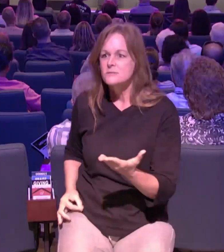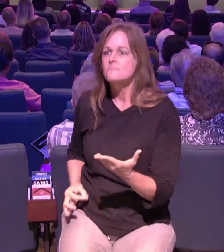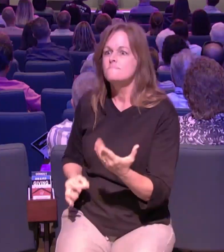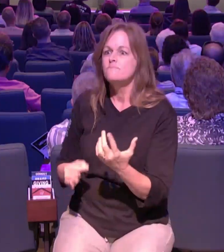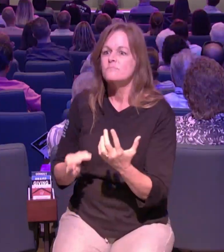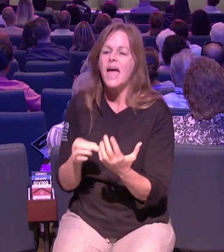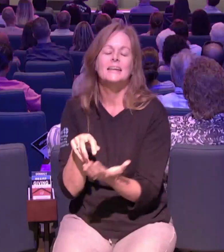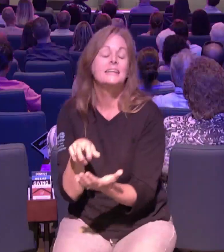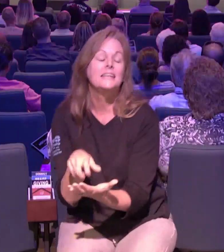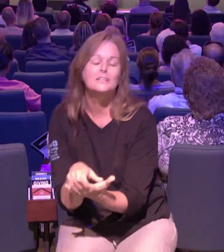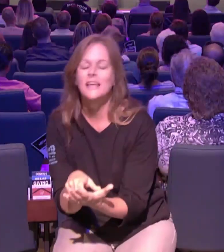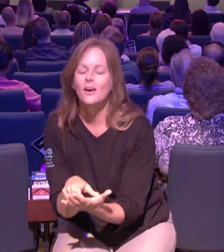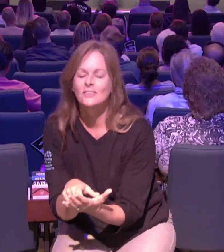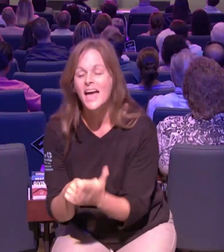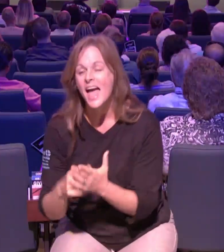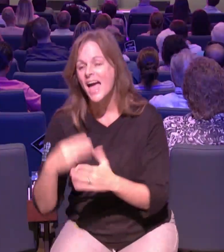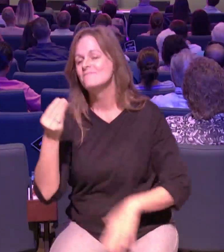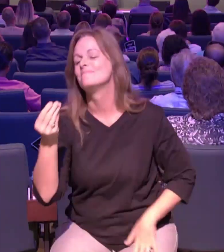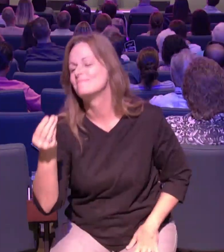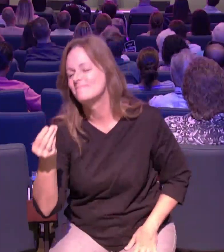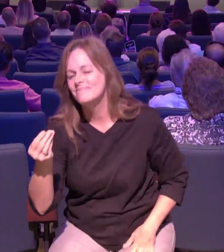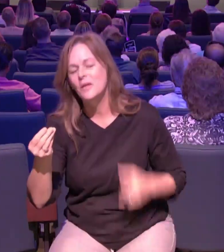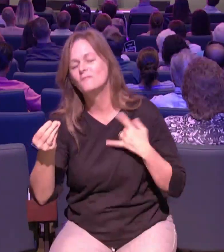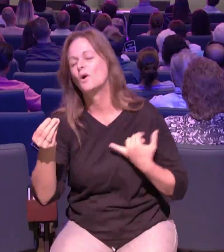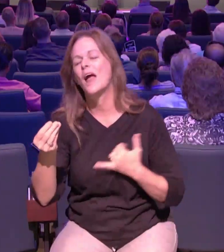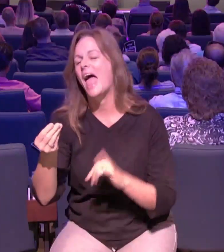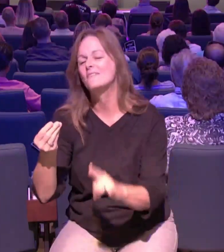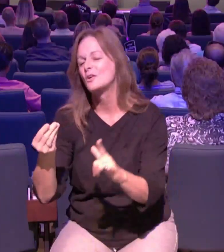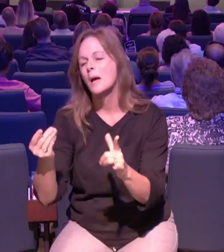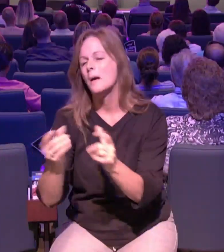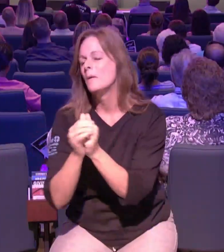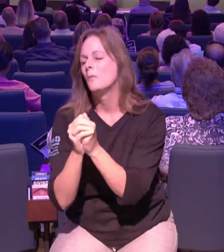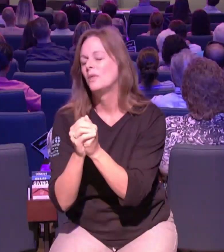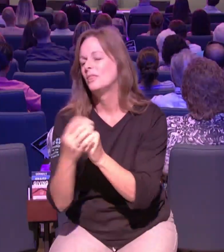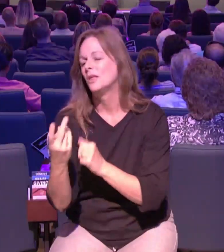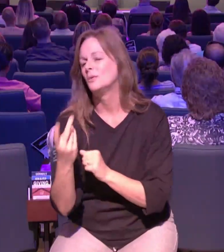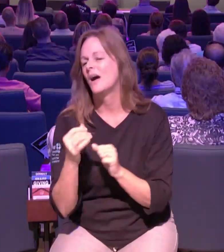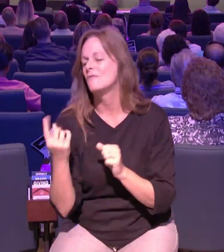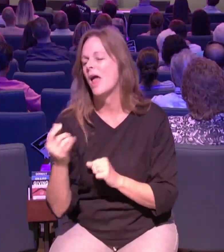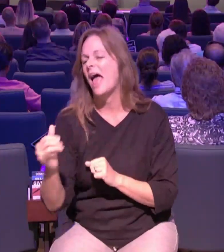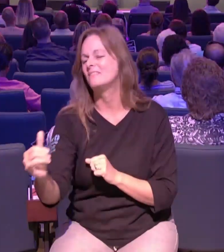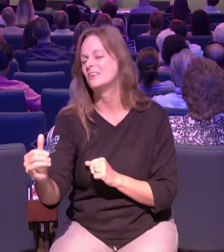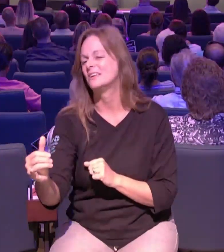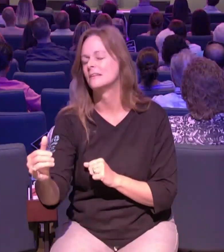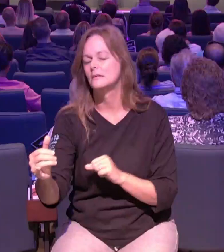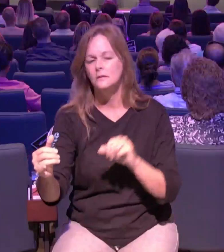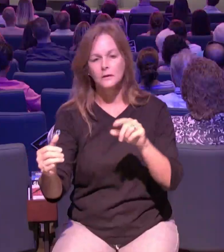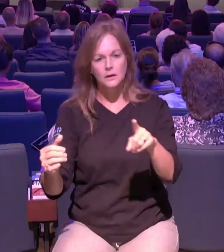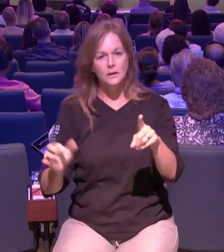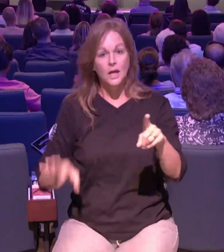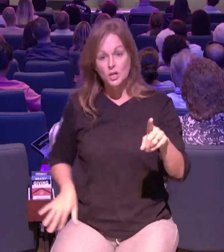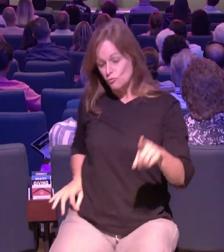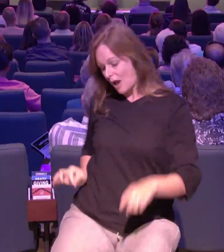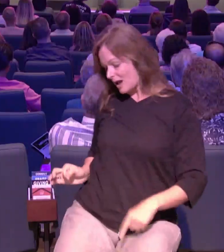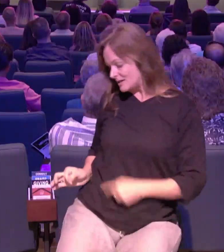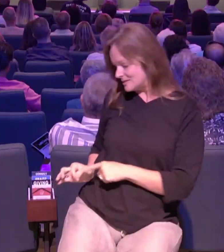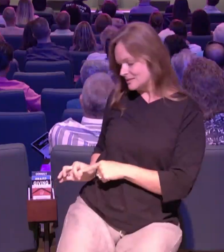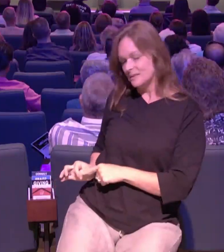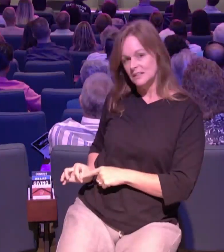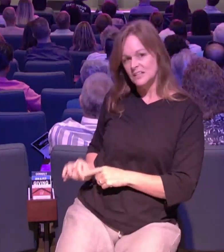and show her and tell her that i wanted to spend the rest of my life with her some of you need to pull jesus out of your pocket and show